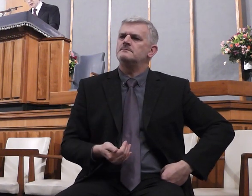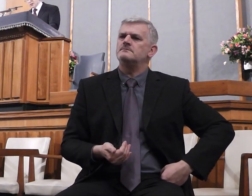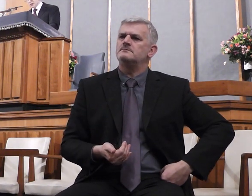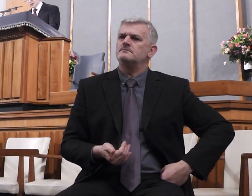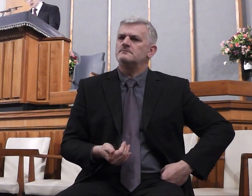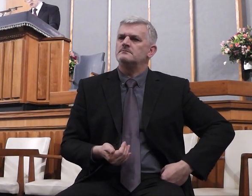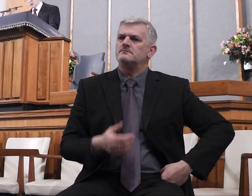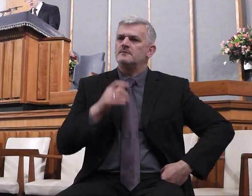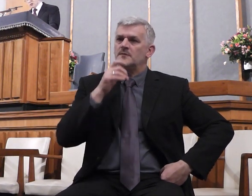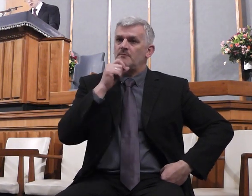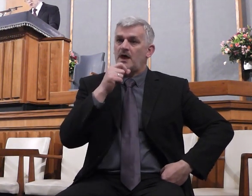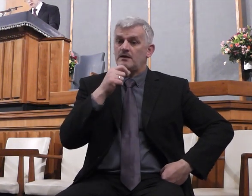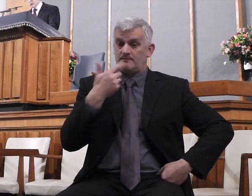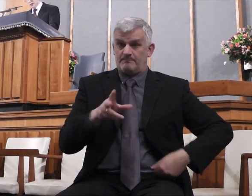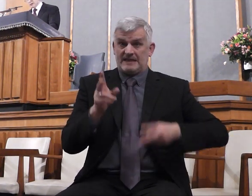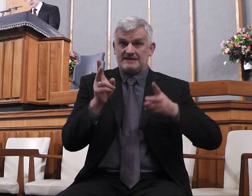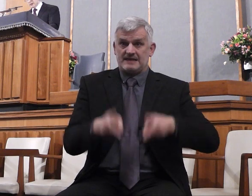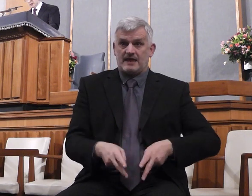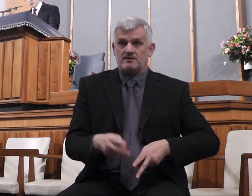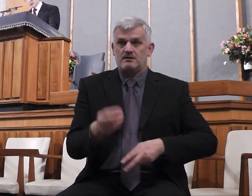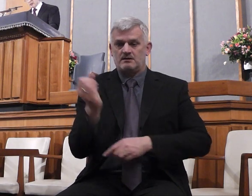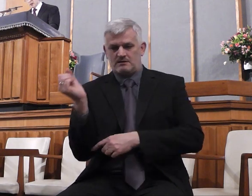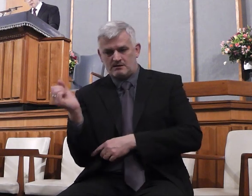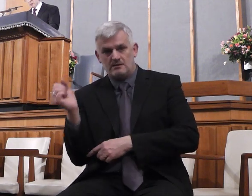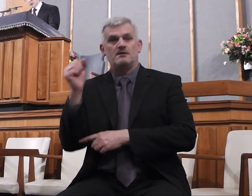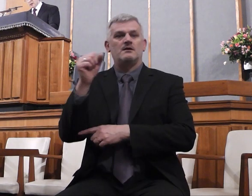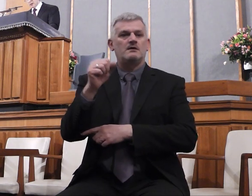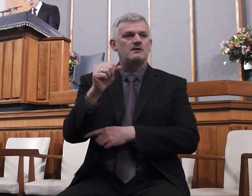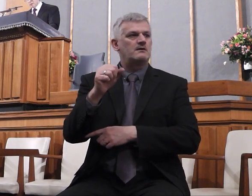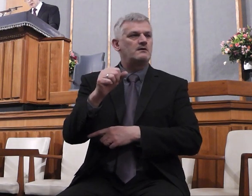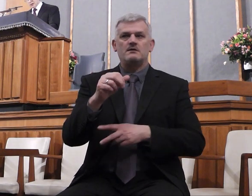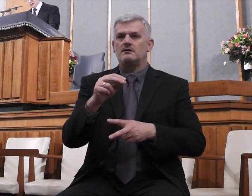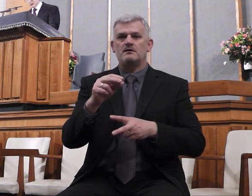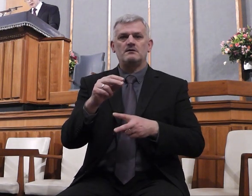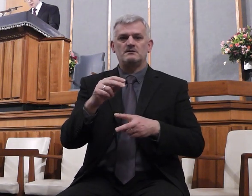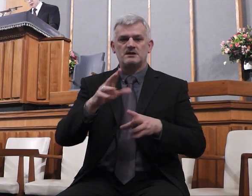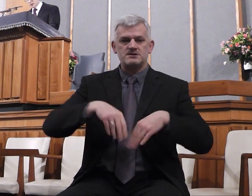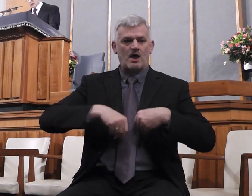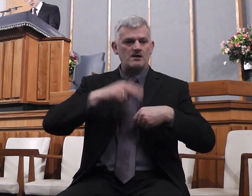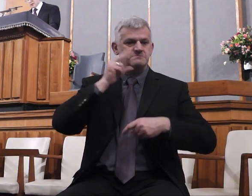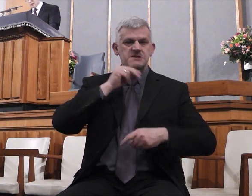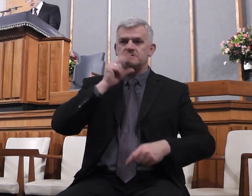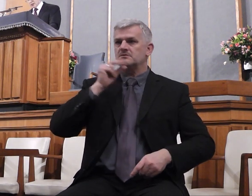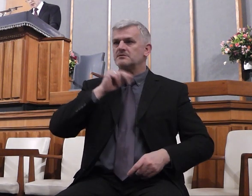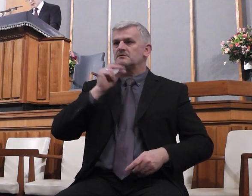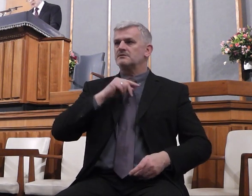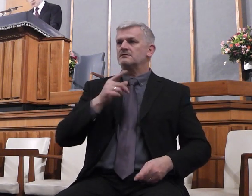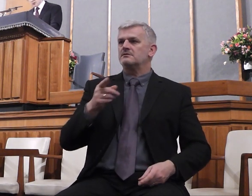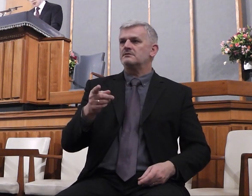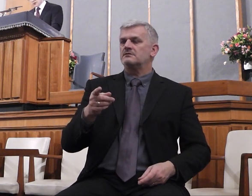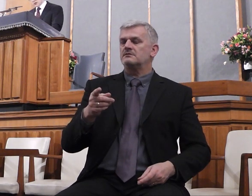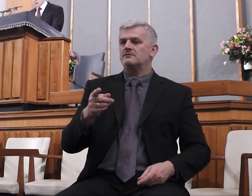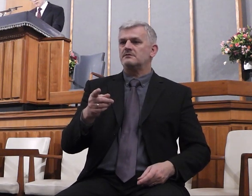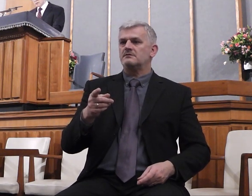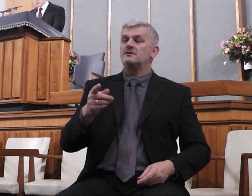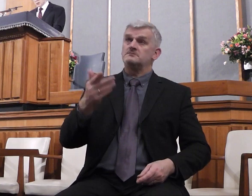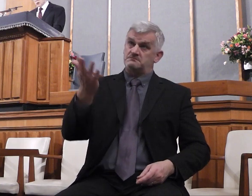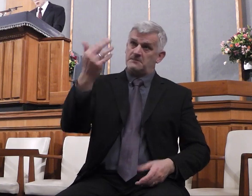And he that was dead, sat up, and began to speak. And he delivered him to